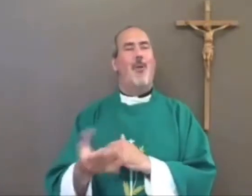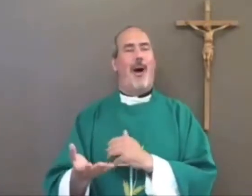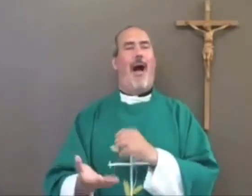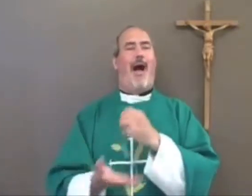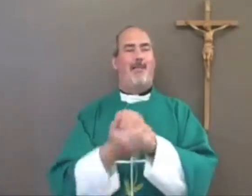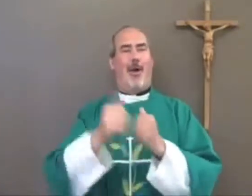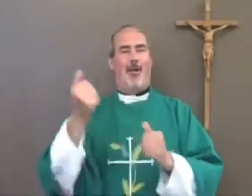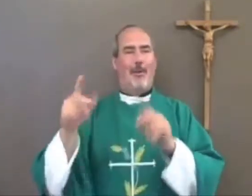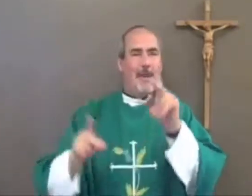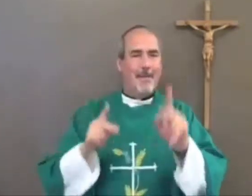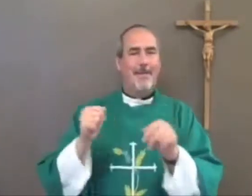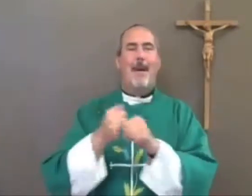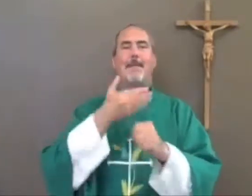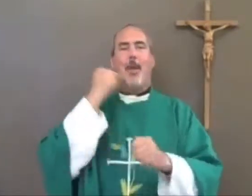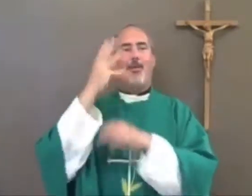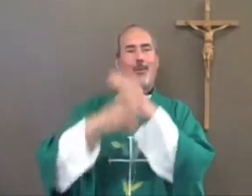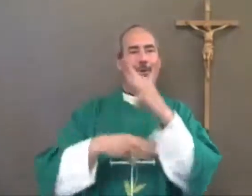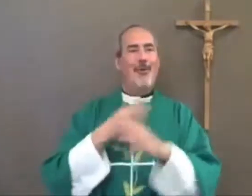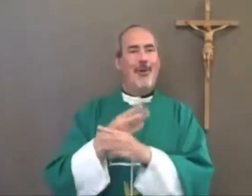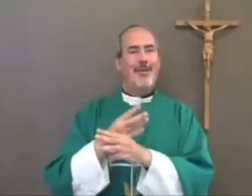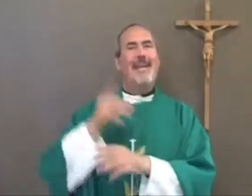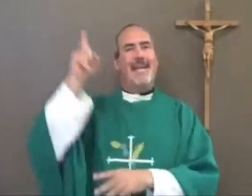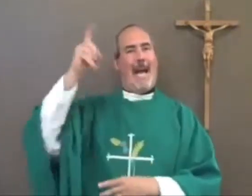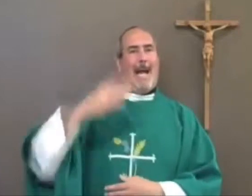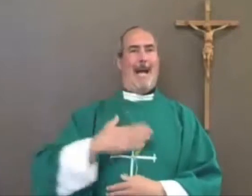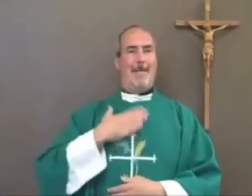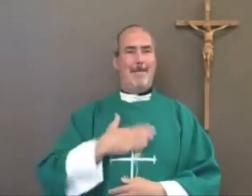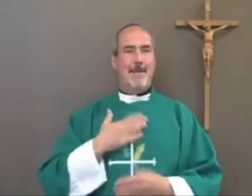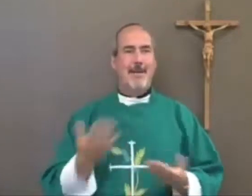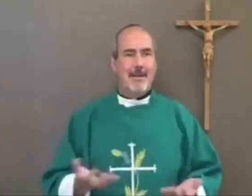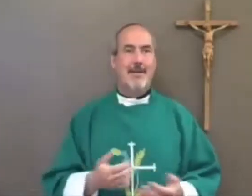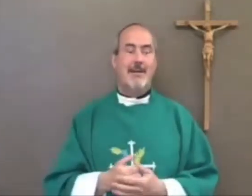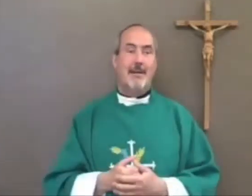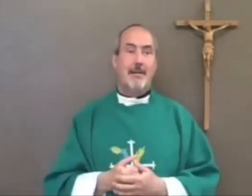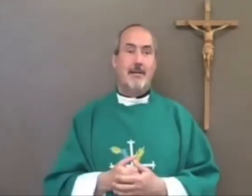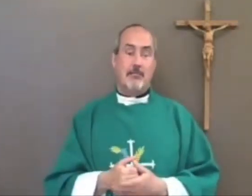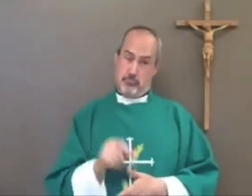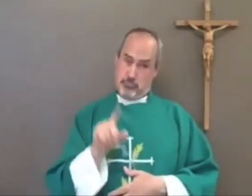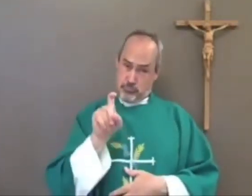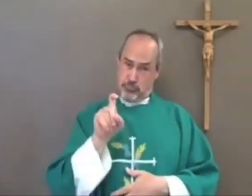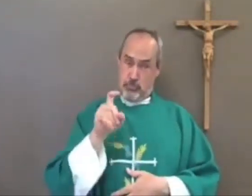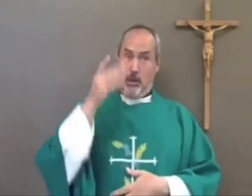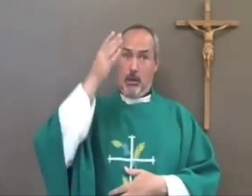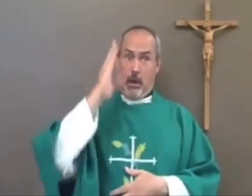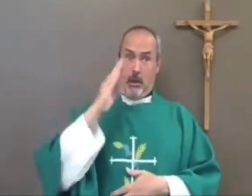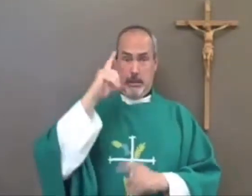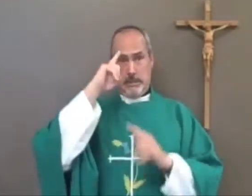skills and abilities so that we help other people to make the world a better place and make Him happy.